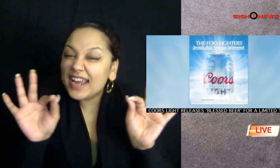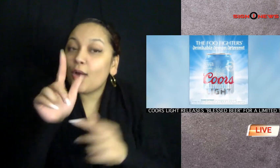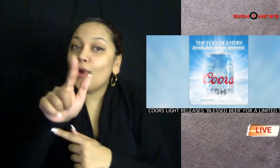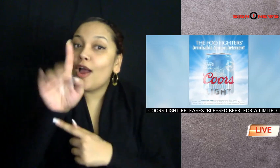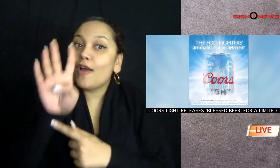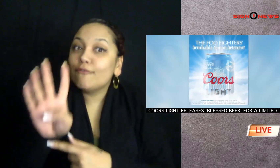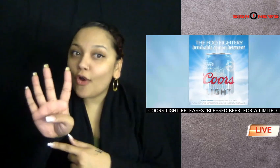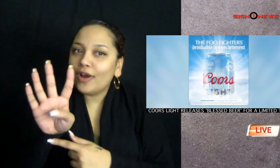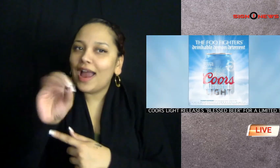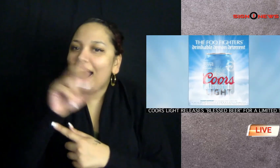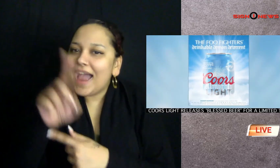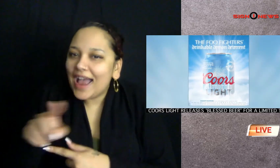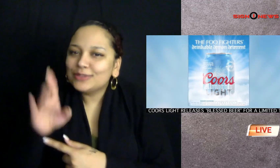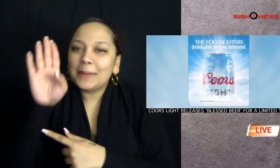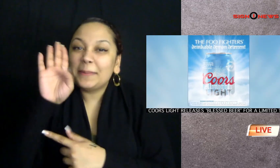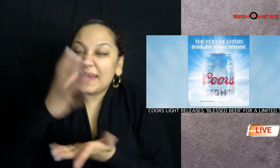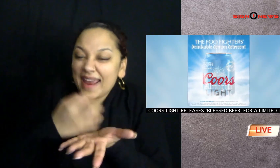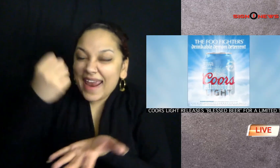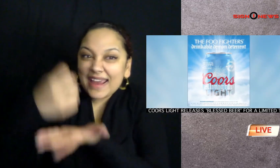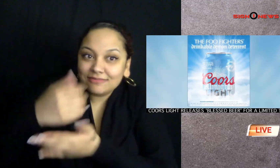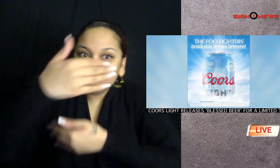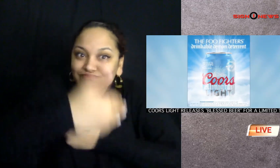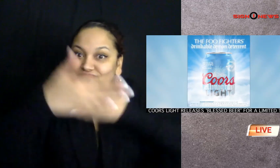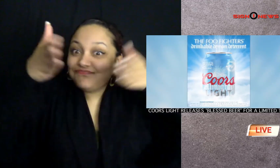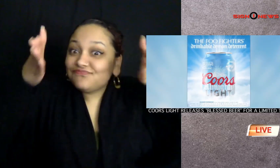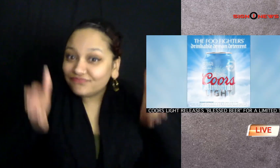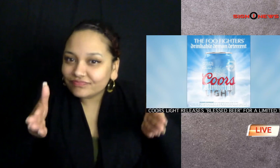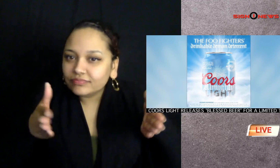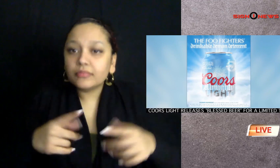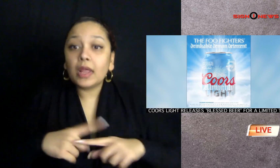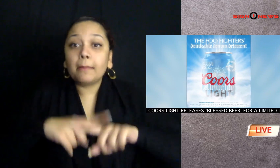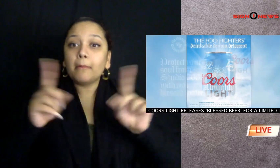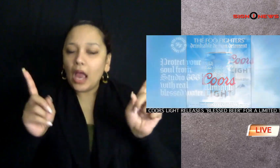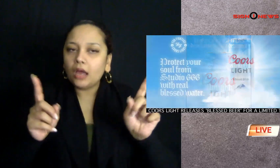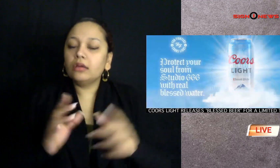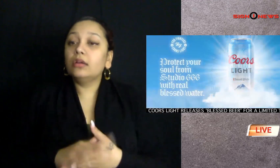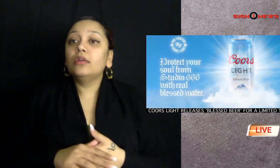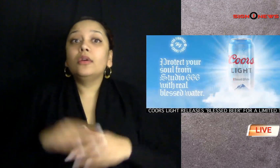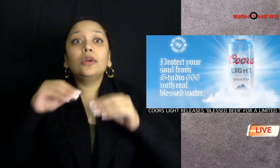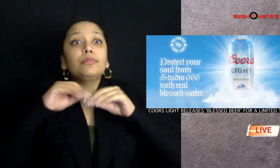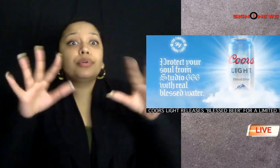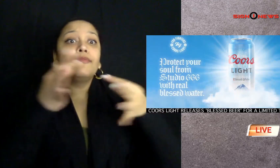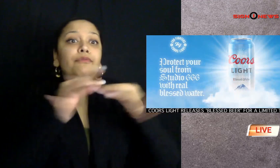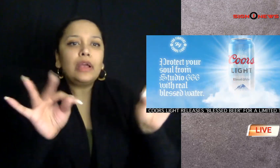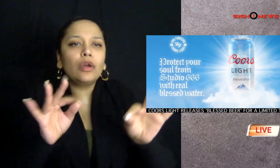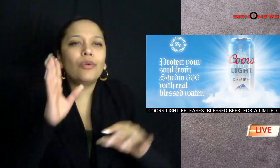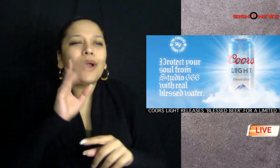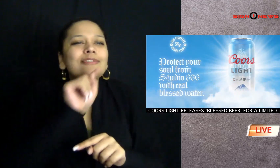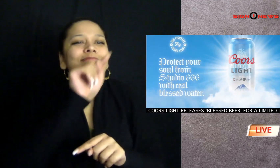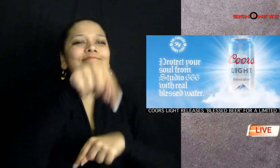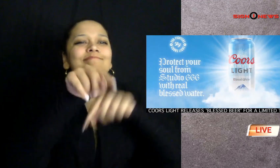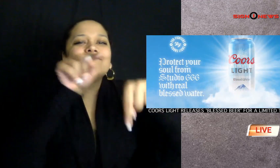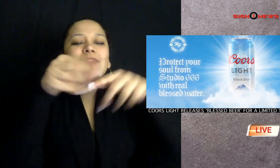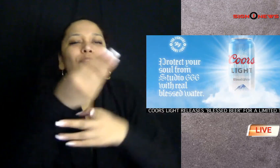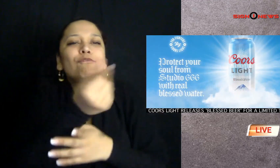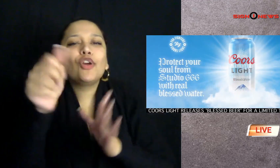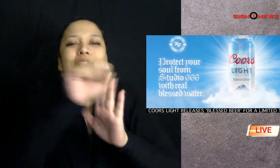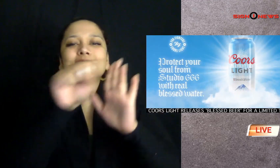of the movie Coors is giving away 666 free 24 ounce cans but the giveaway